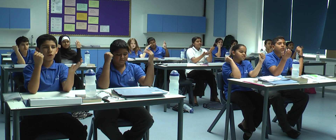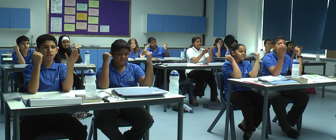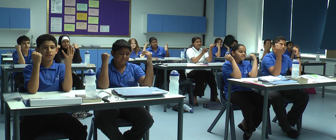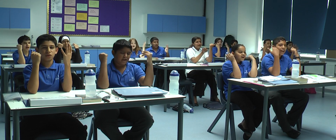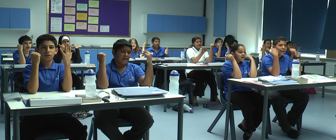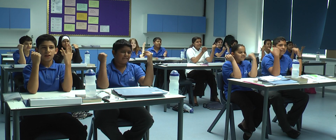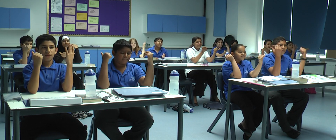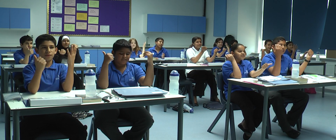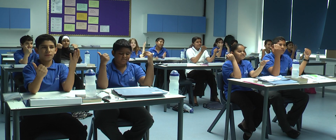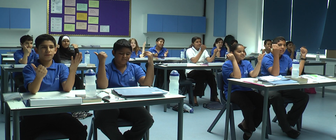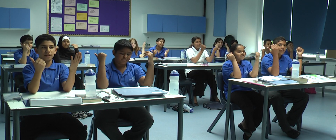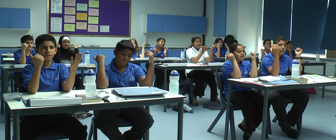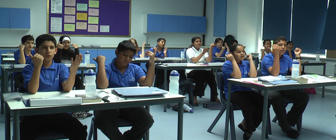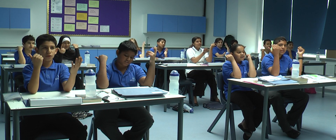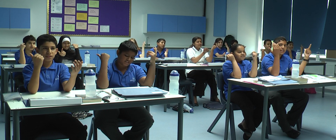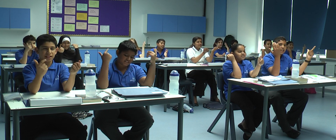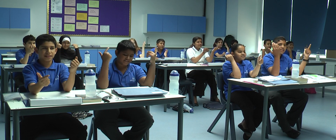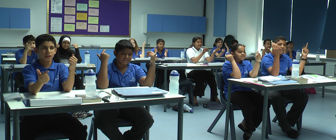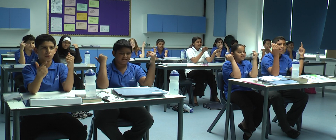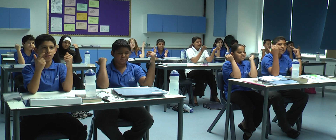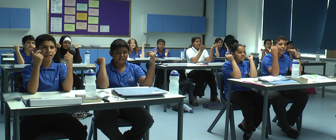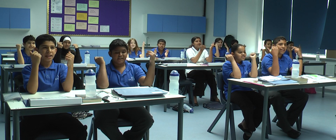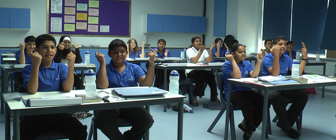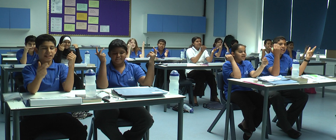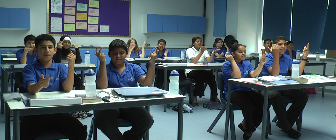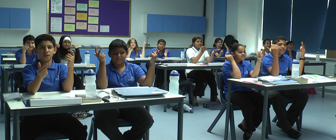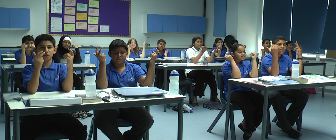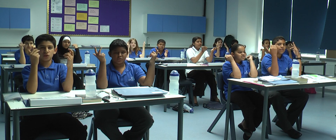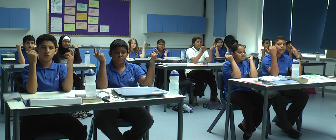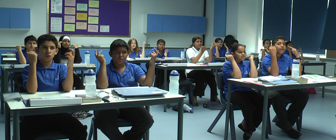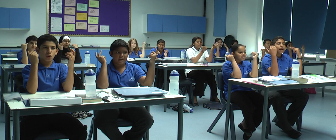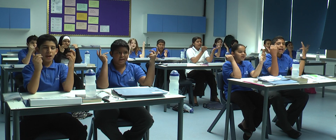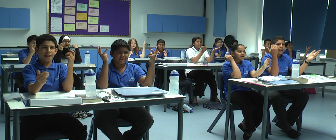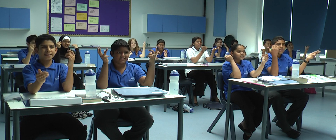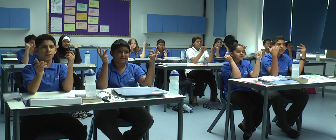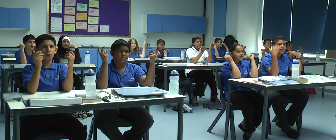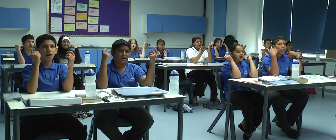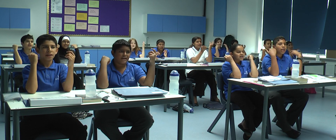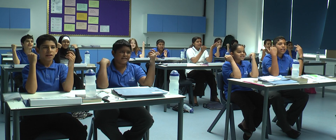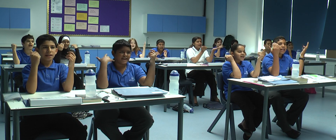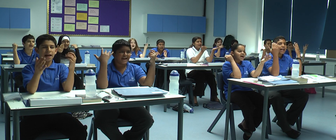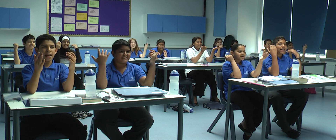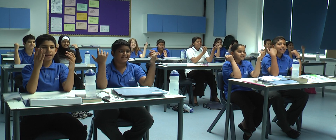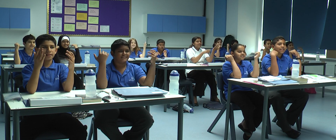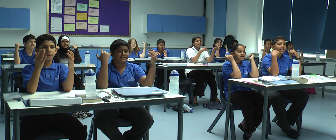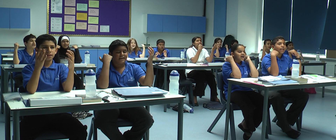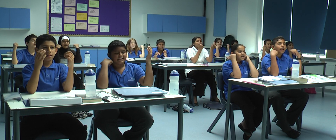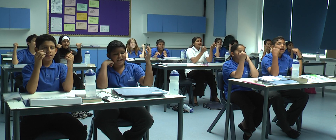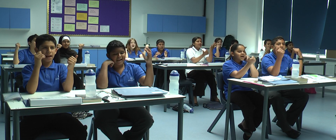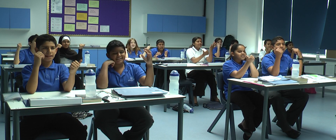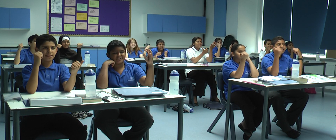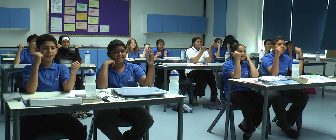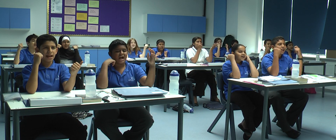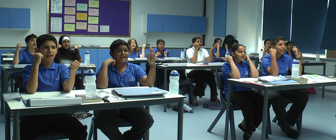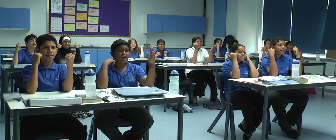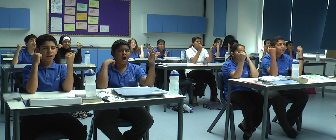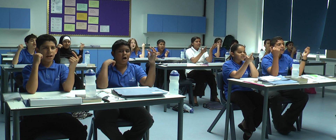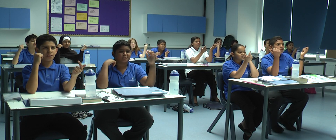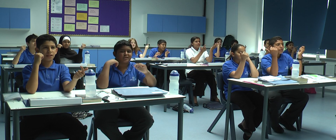forty-five, fifty-four, sixty-three, seventy-two, eighty-one, ninety-nine, a hundred